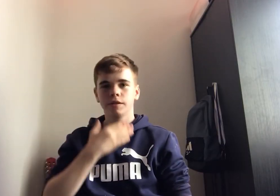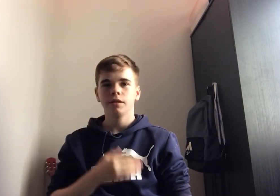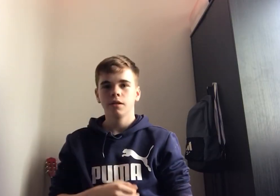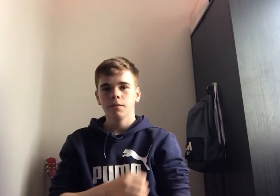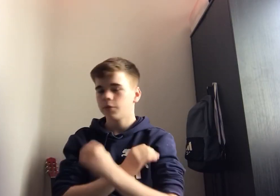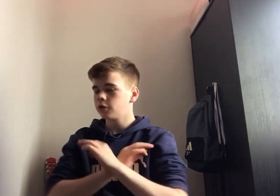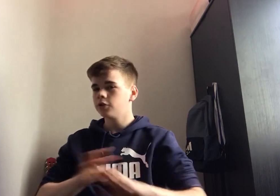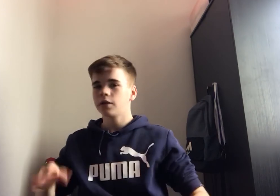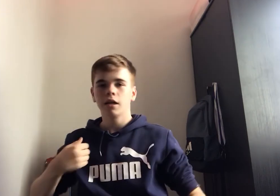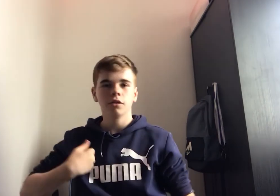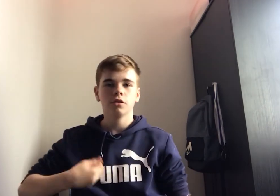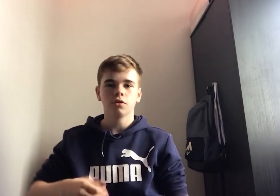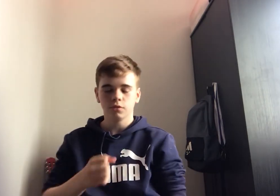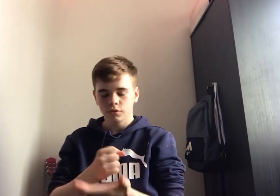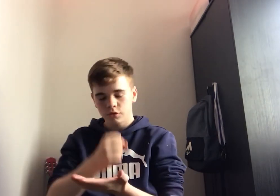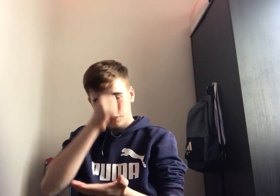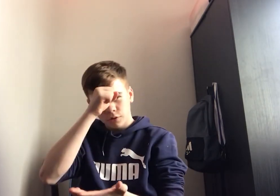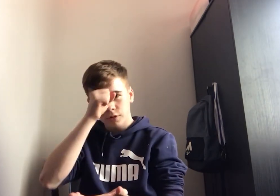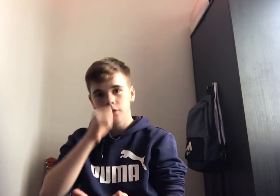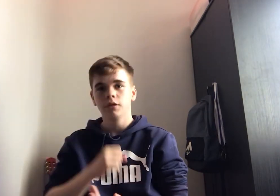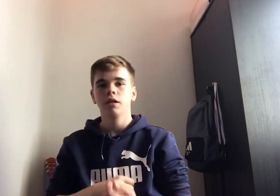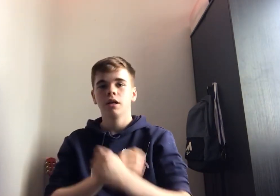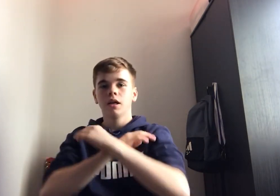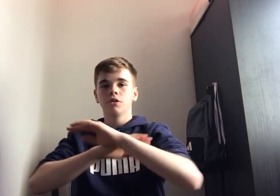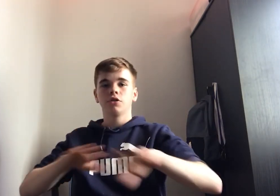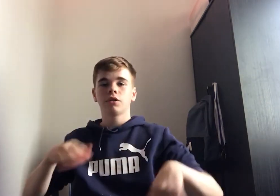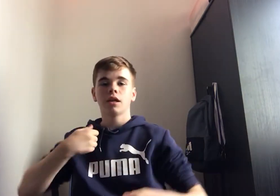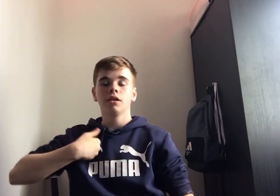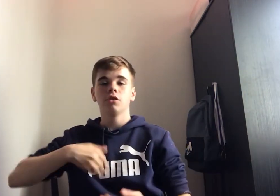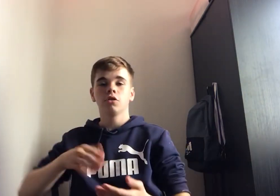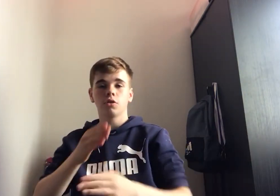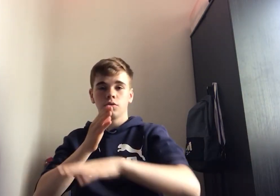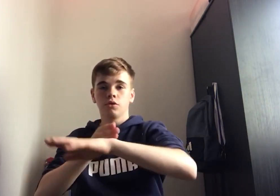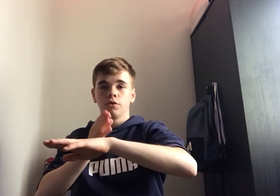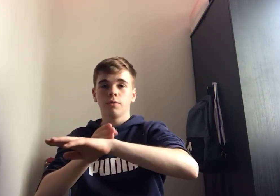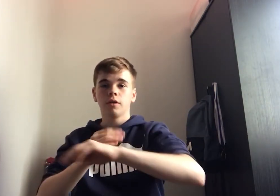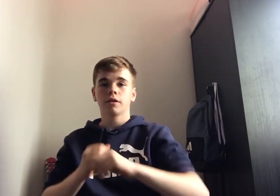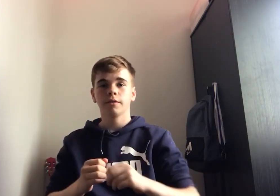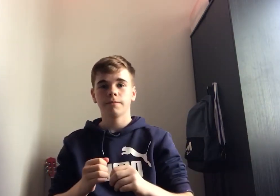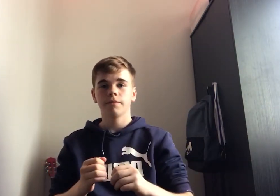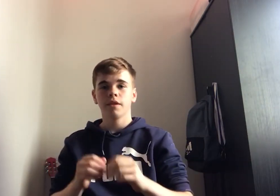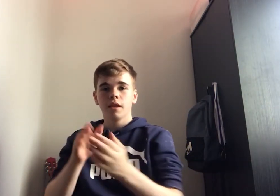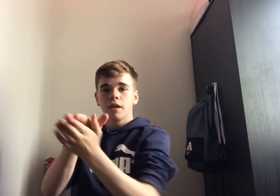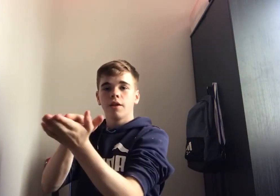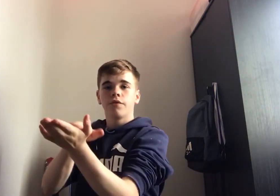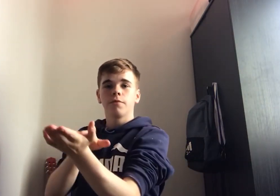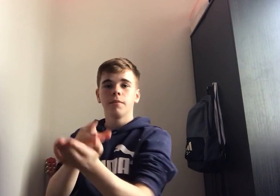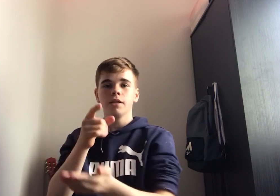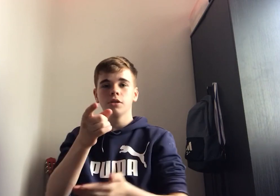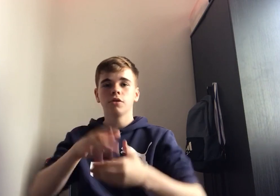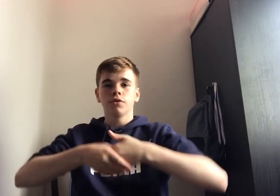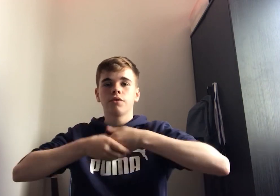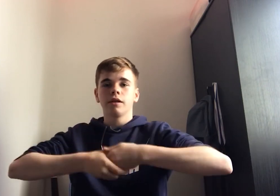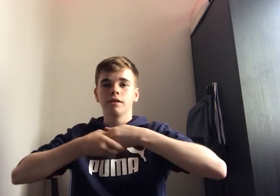because you can't go to school and you can't go to work. If you miss your friends,